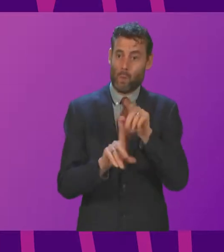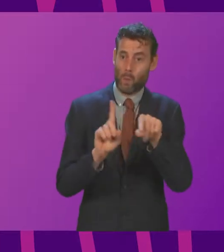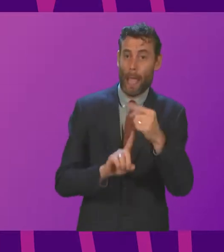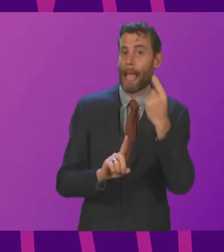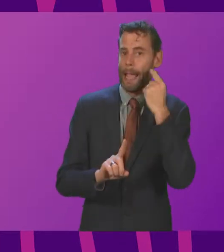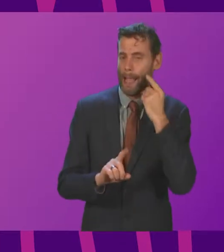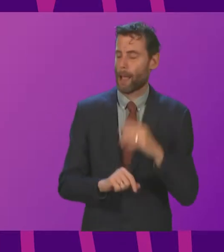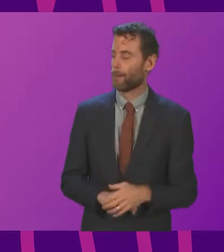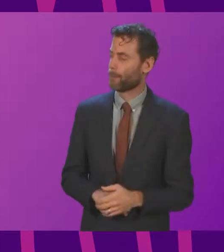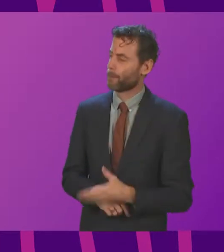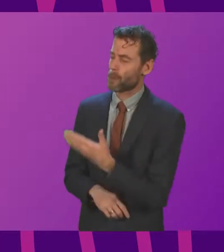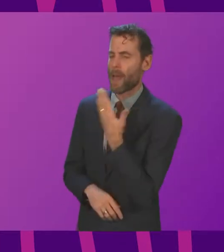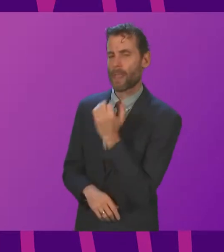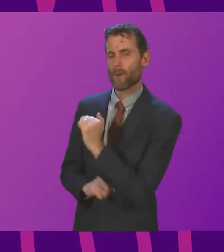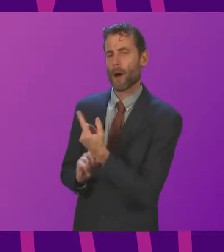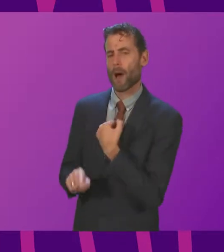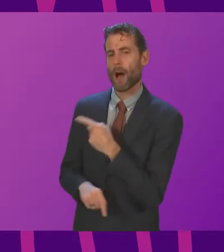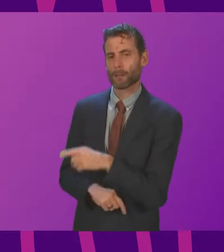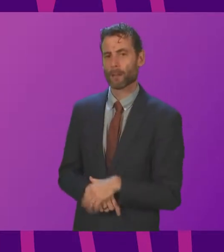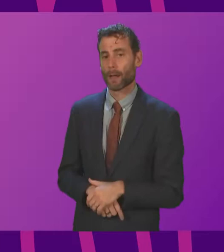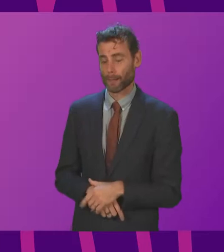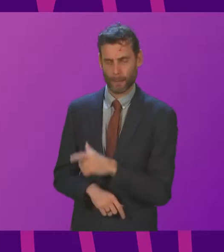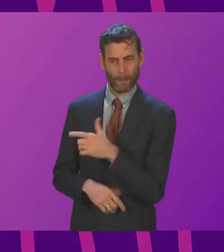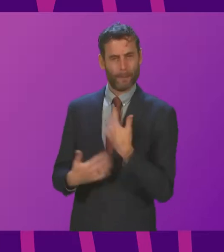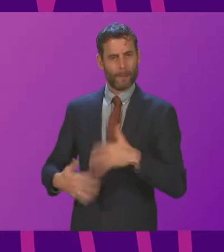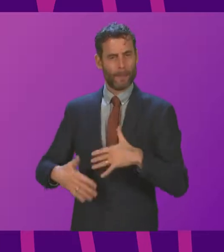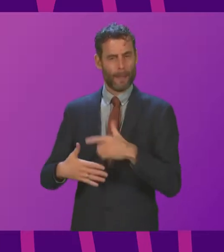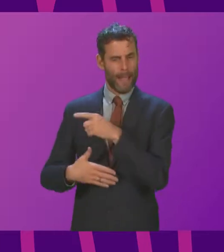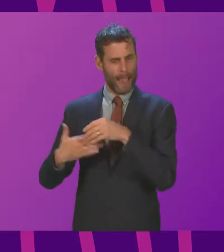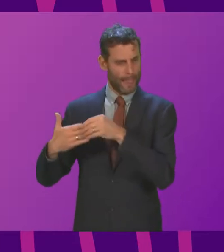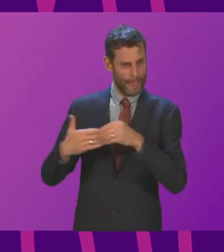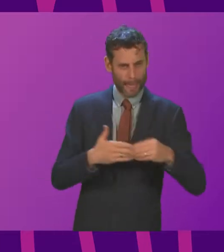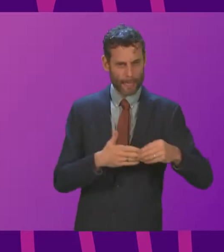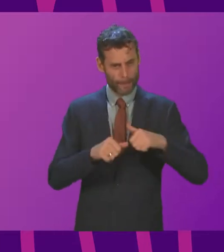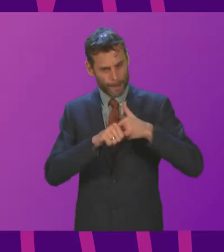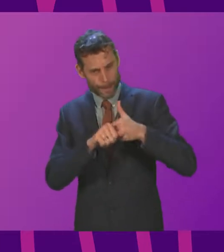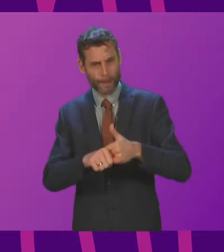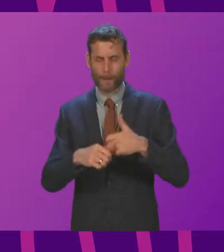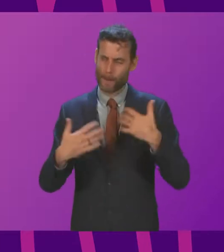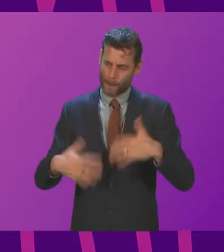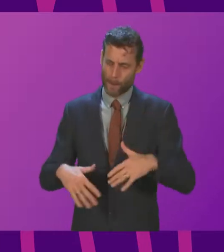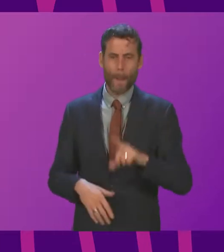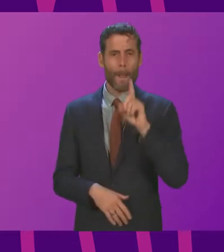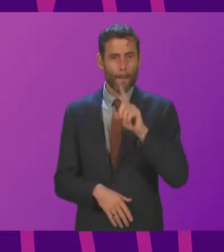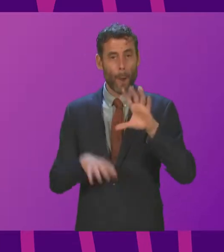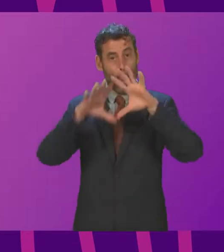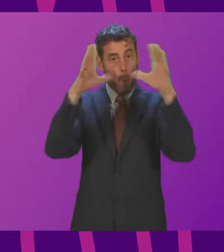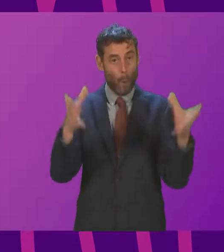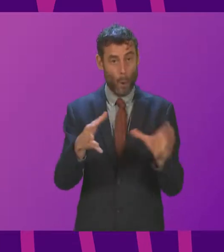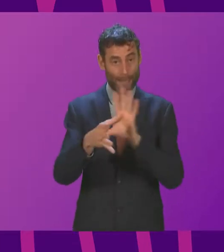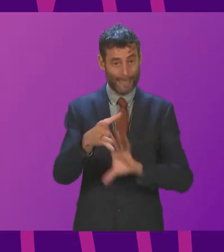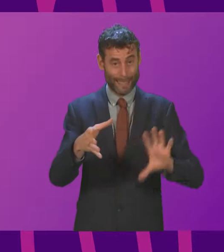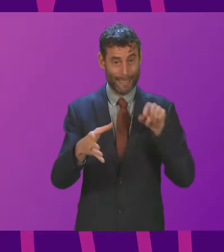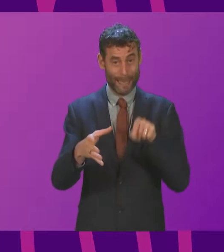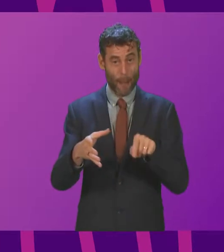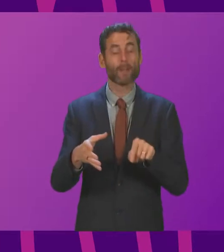Can I thank the First Minister for that answer? It's clear that leadership is being shown by the Scottish Government here, but the Global South have been clear that a just